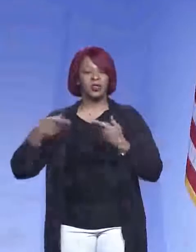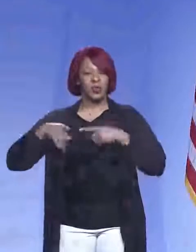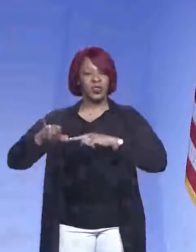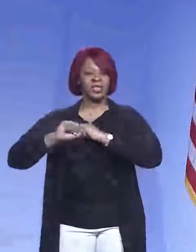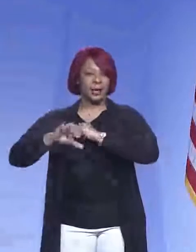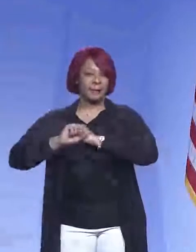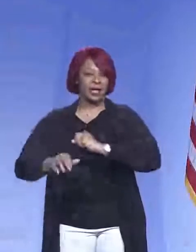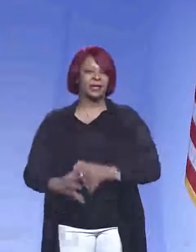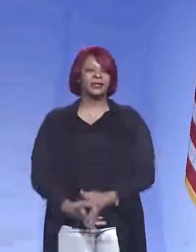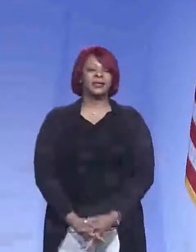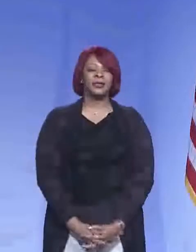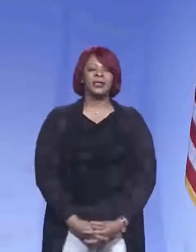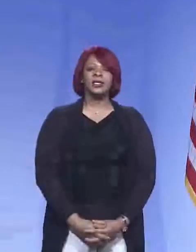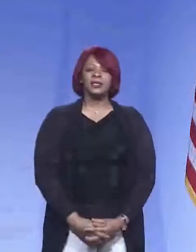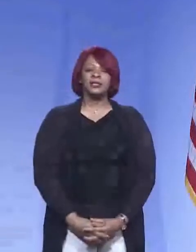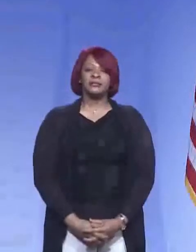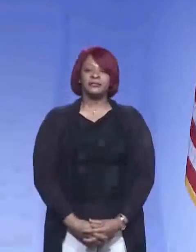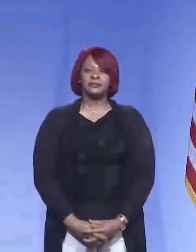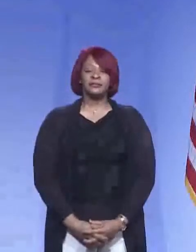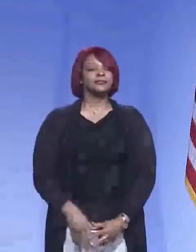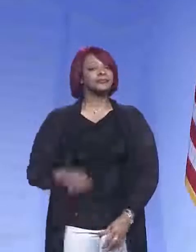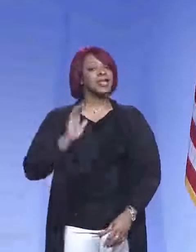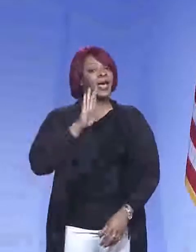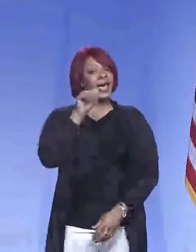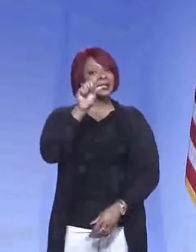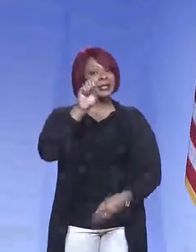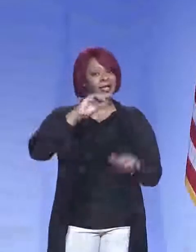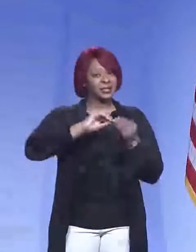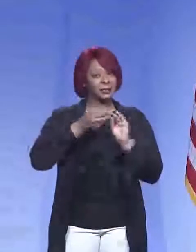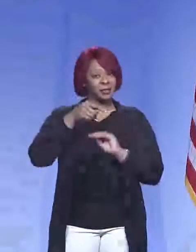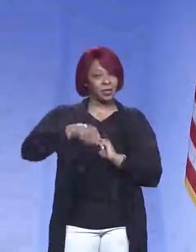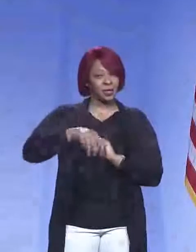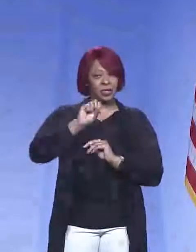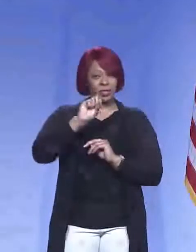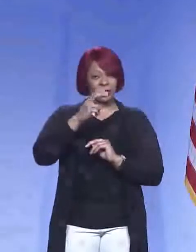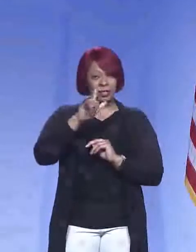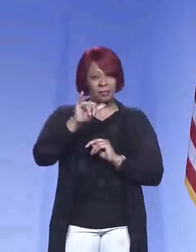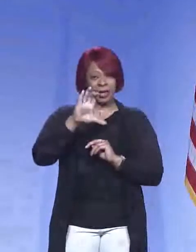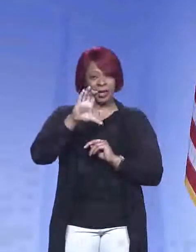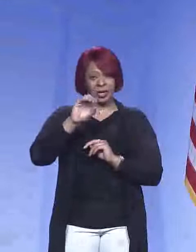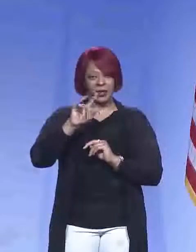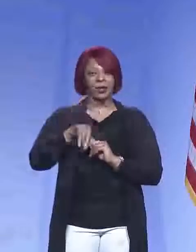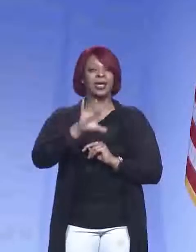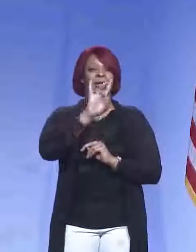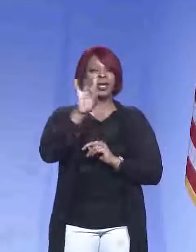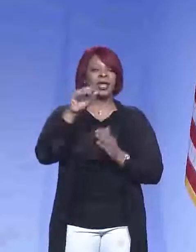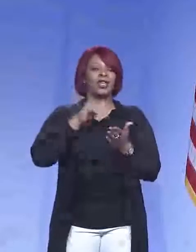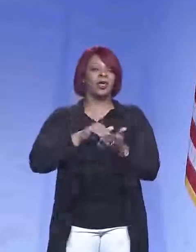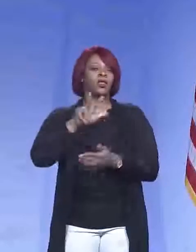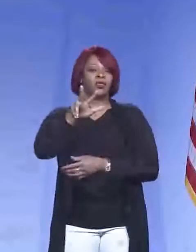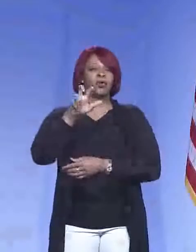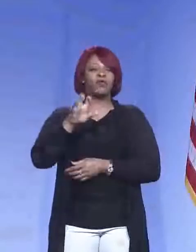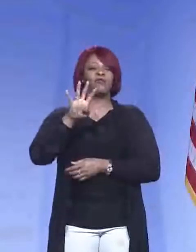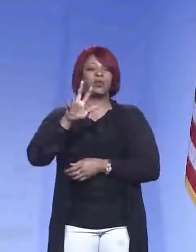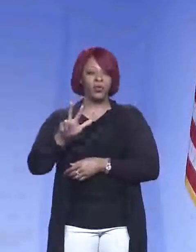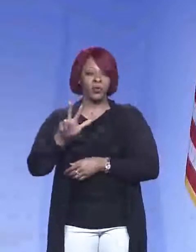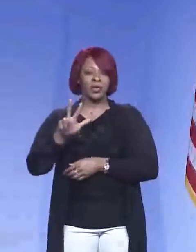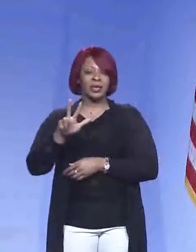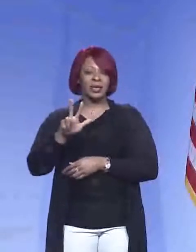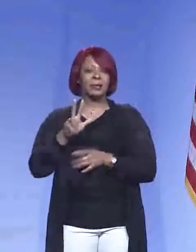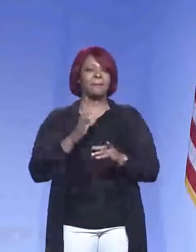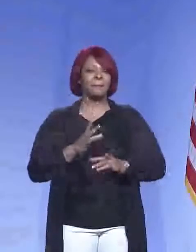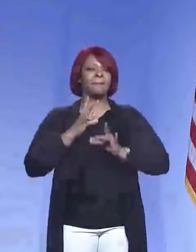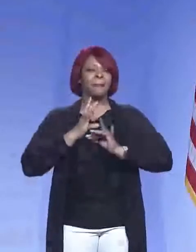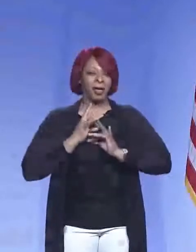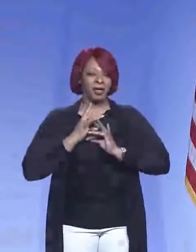As far as our case numbers here in Shelby County, 88,343 cases have